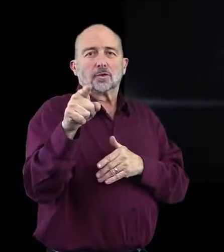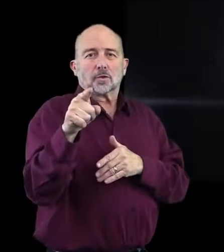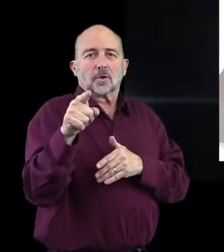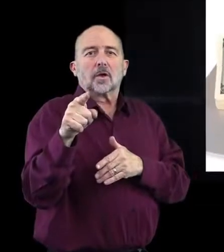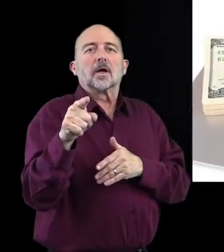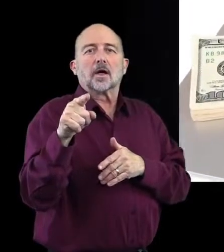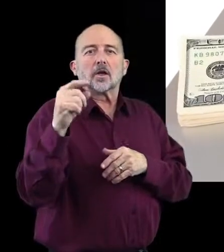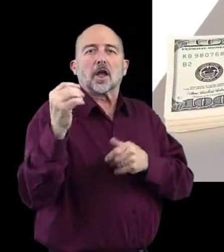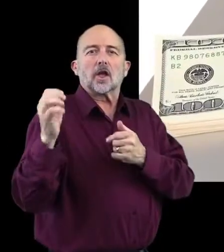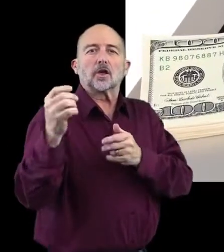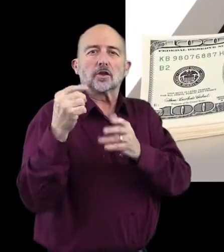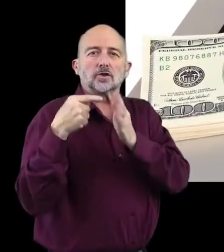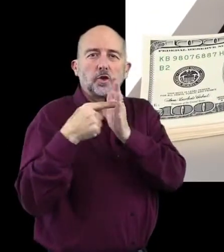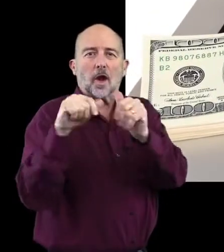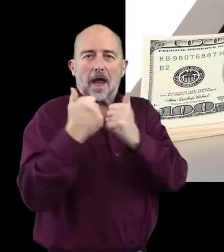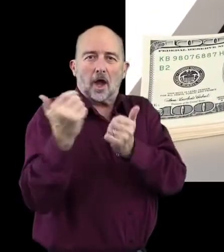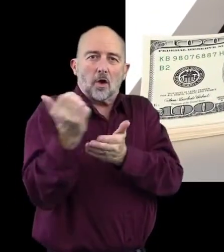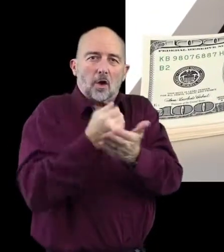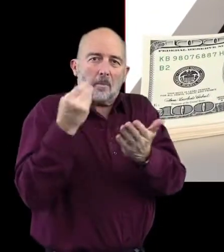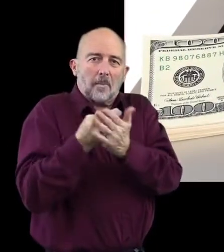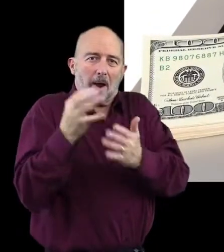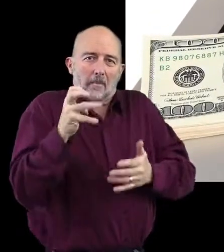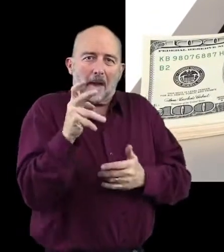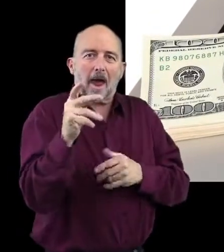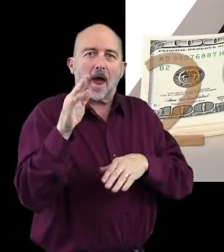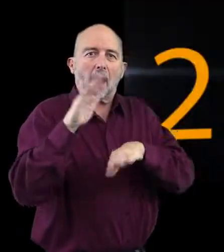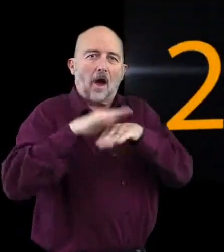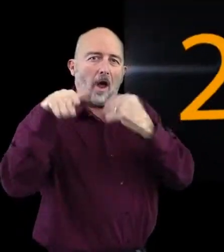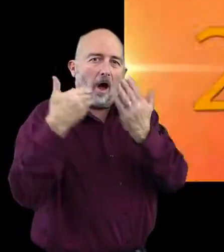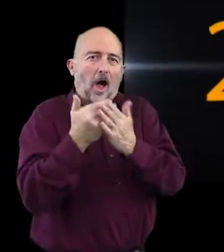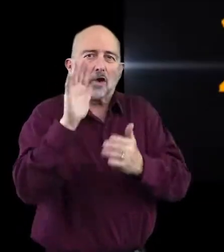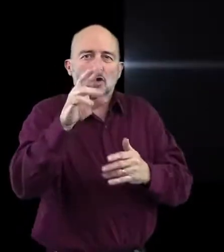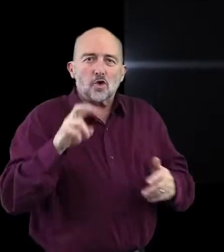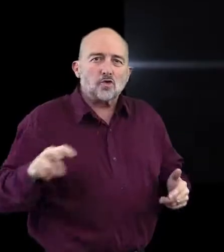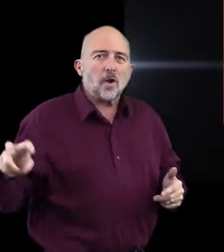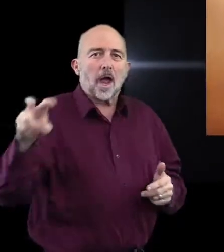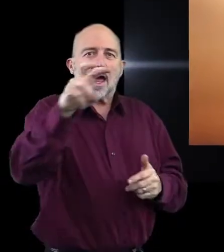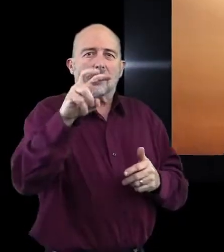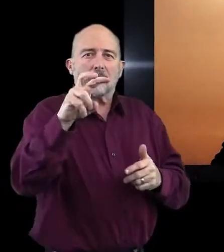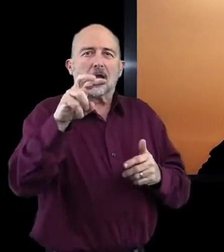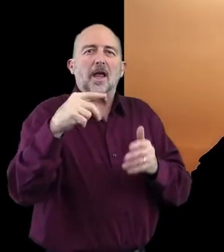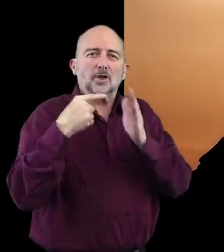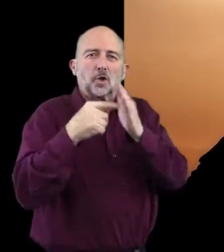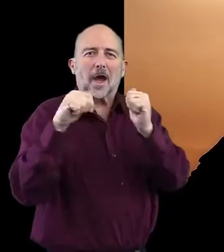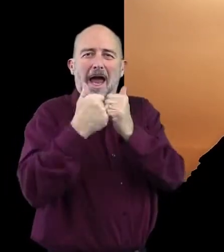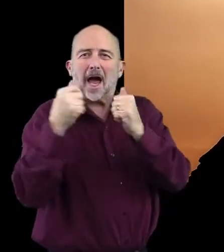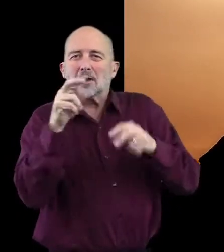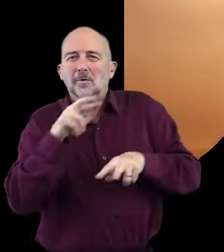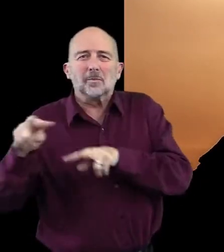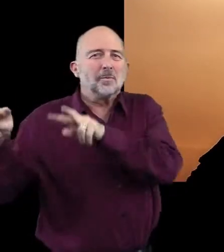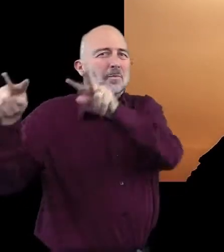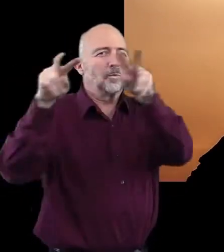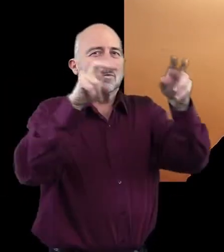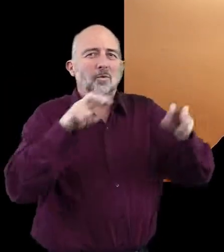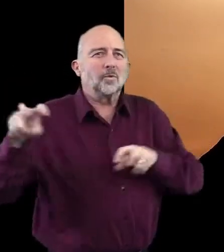can earn cash back on all your travel. Then, we'll show you how to explore the world like a true adventurer.